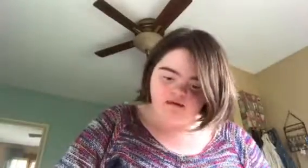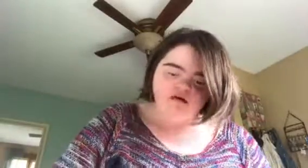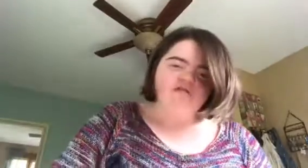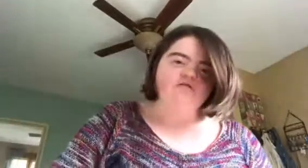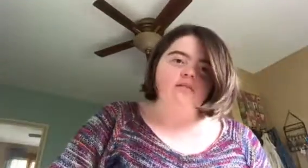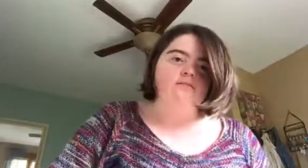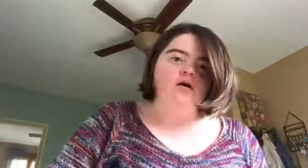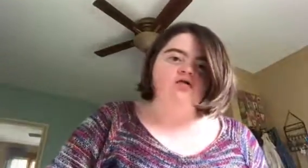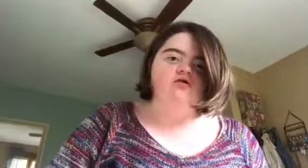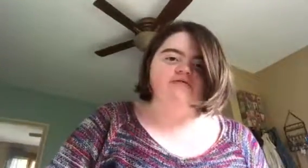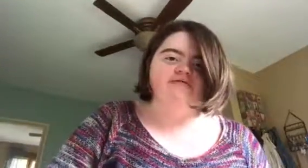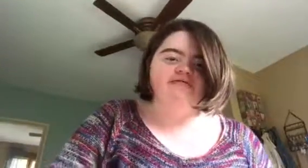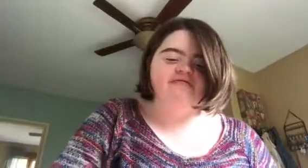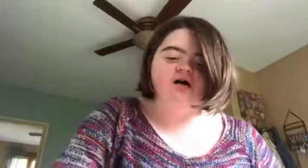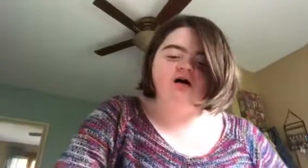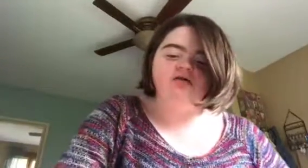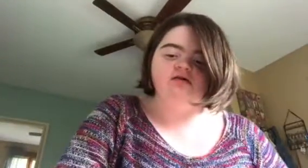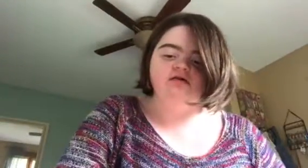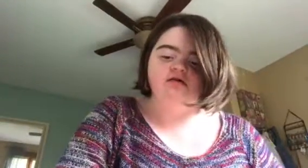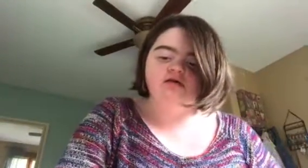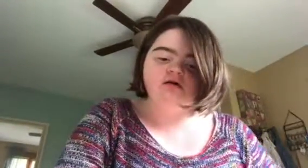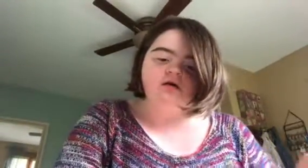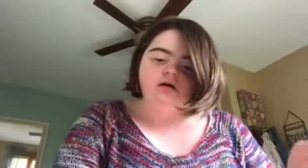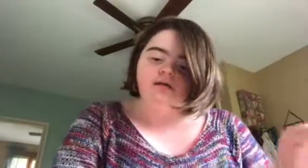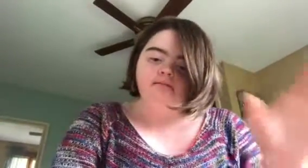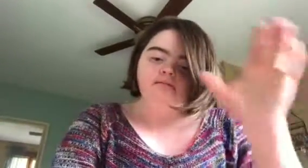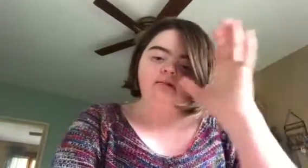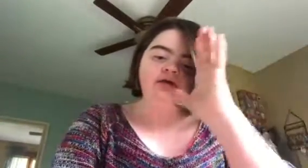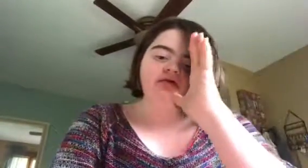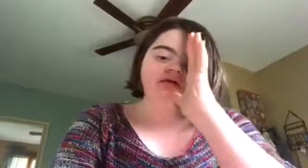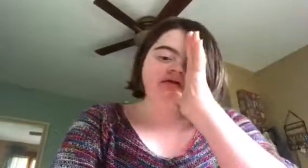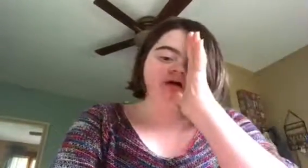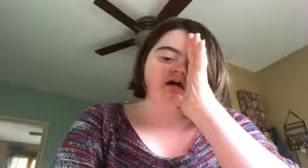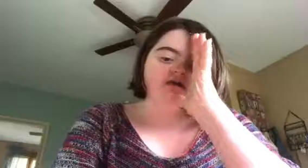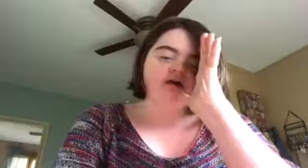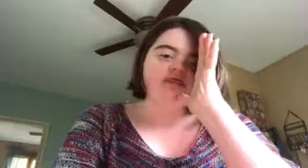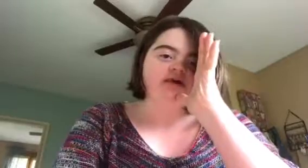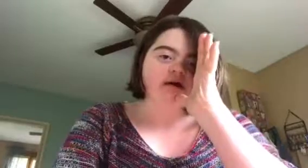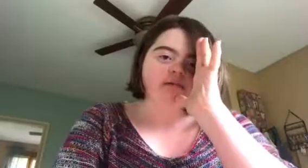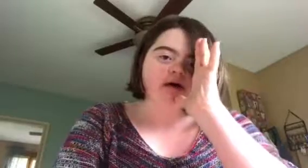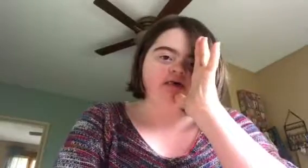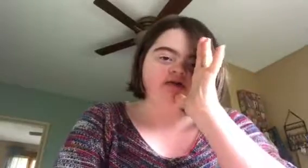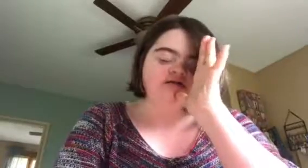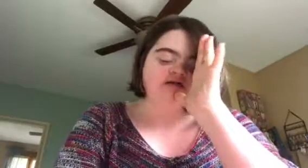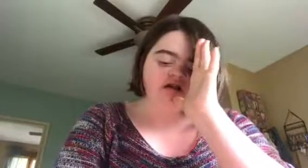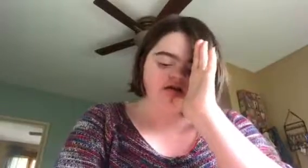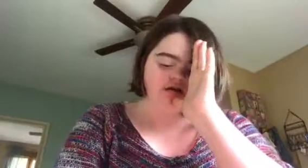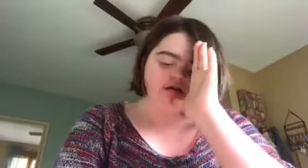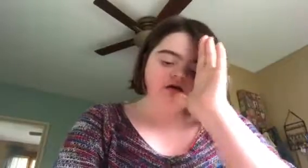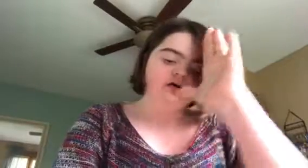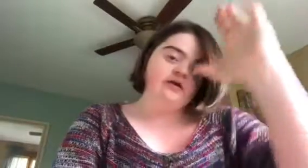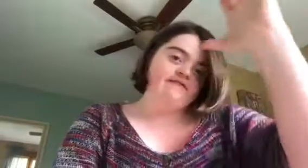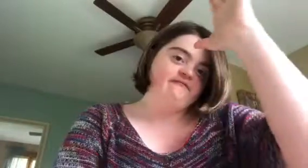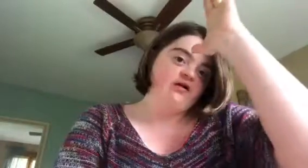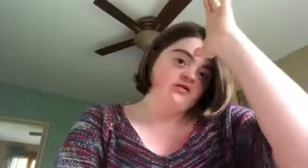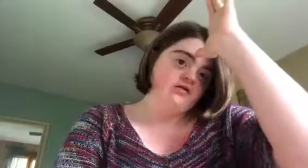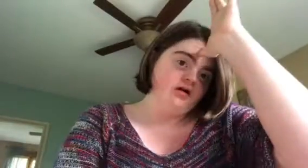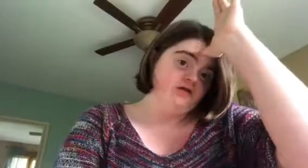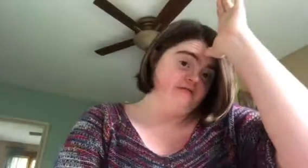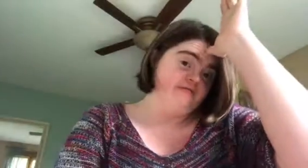For mother and father. Mother is on the thumb on the chin, and father is on your